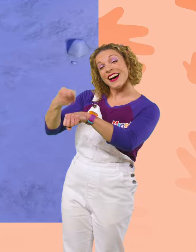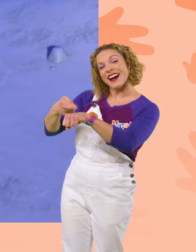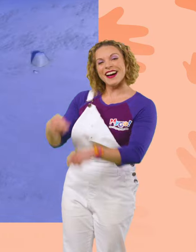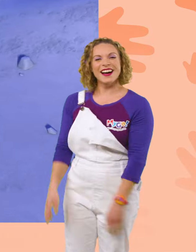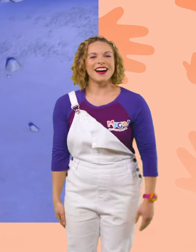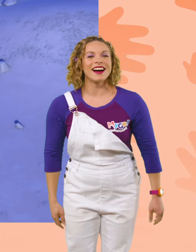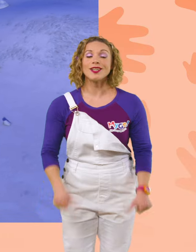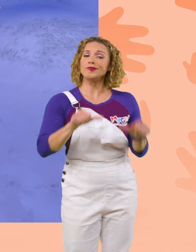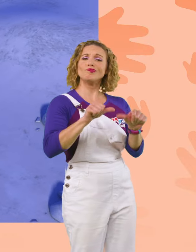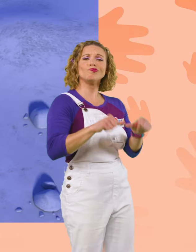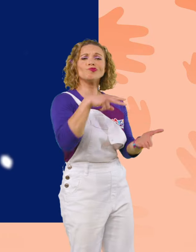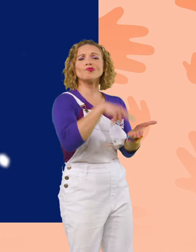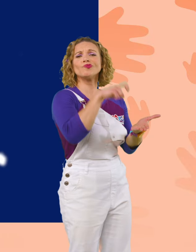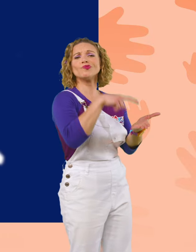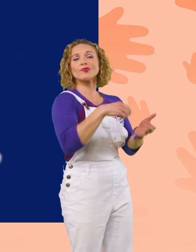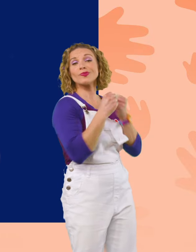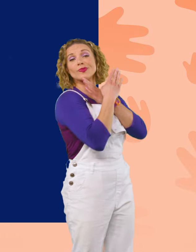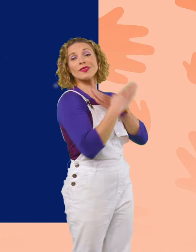Keep on bouncing, Flippy! Whoa!